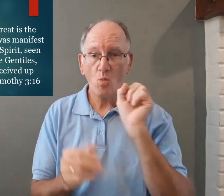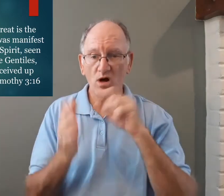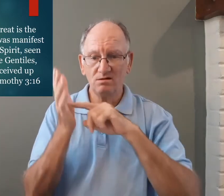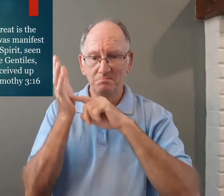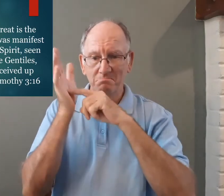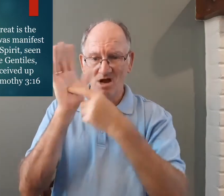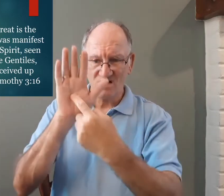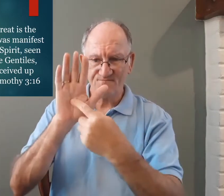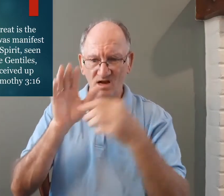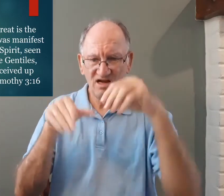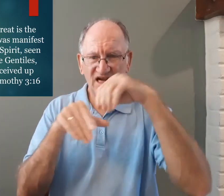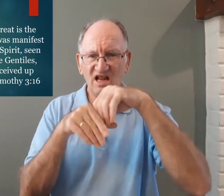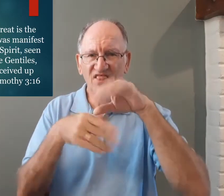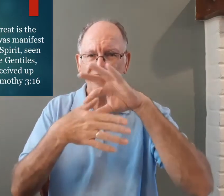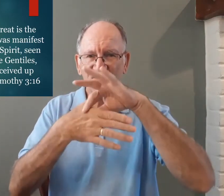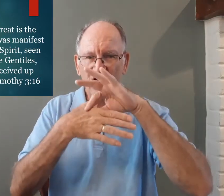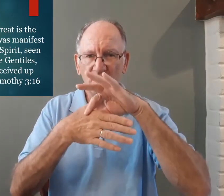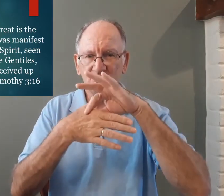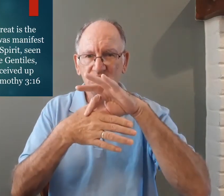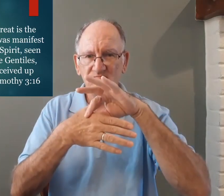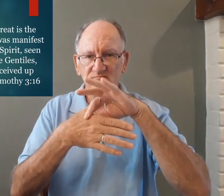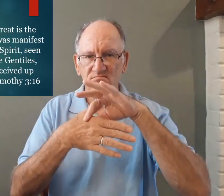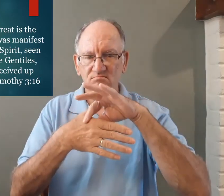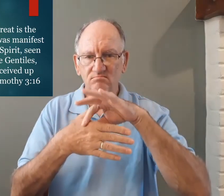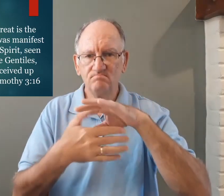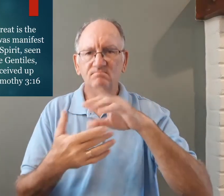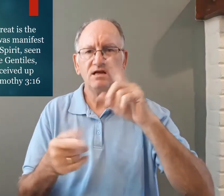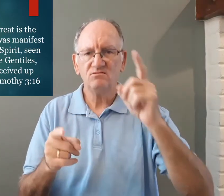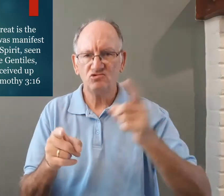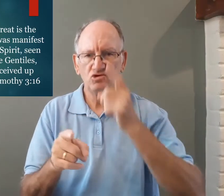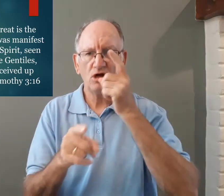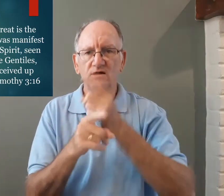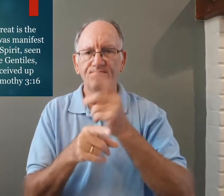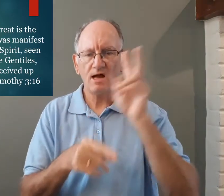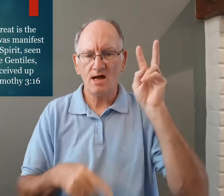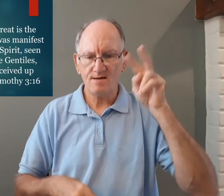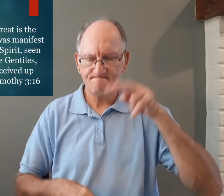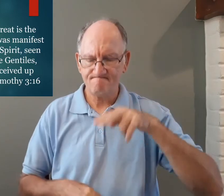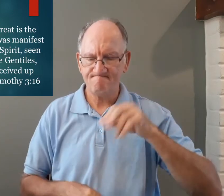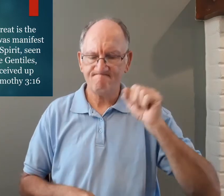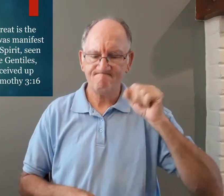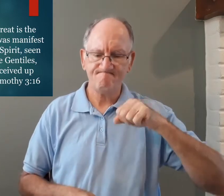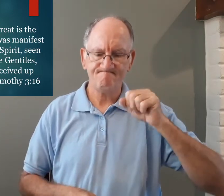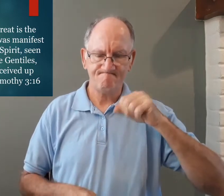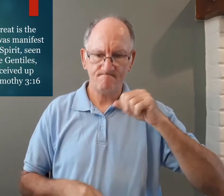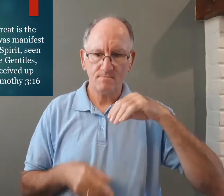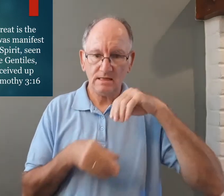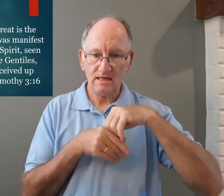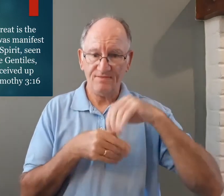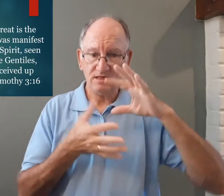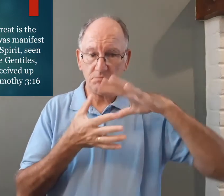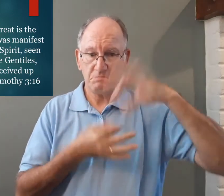so God was manifested in the flesh and justified in the spirit